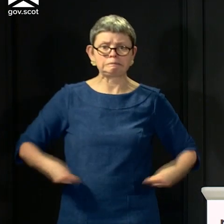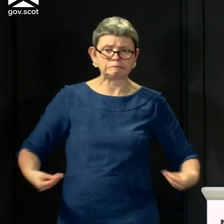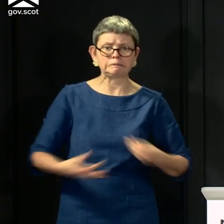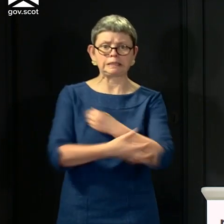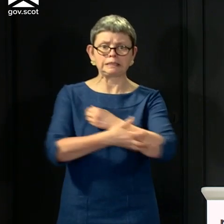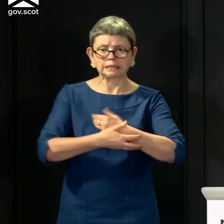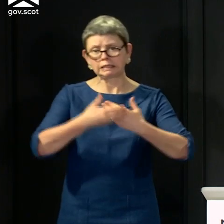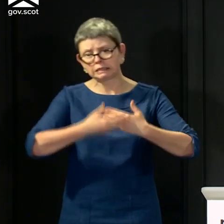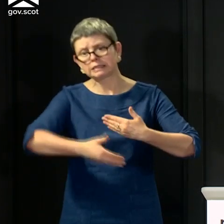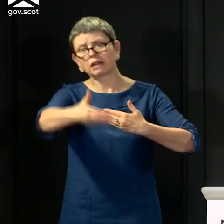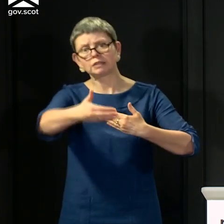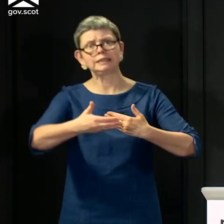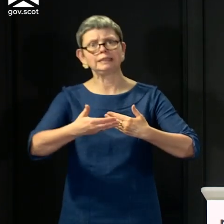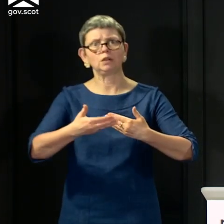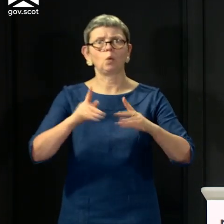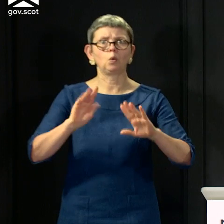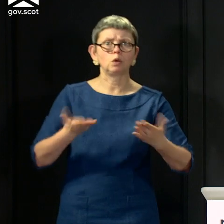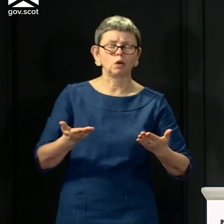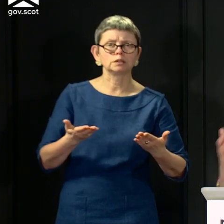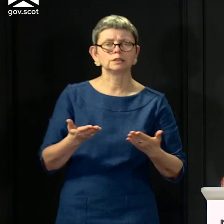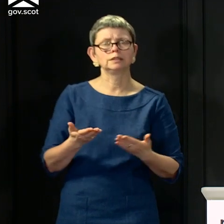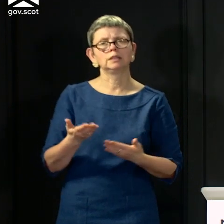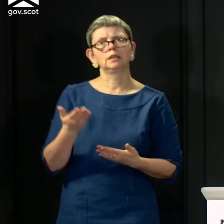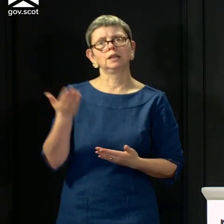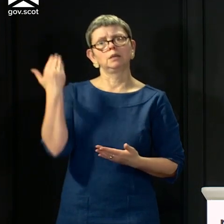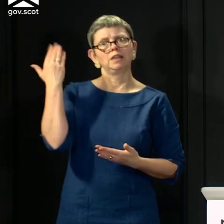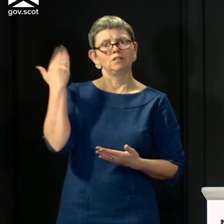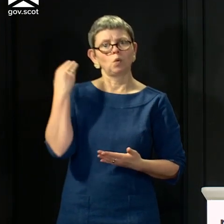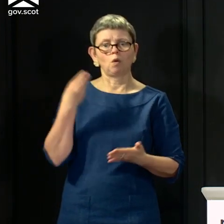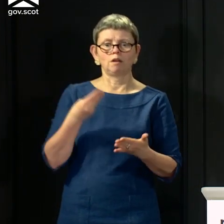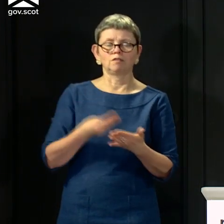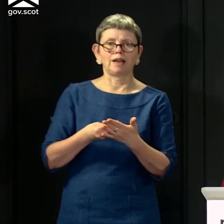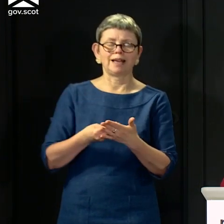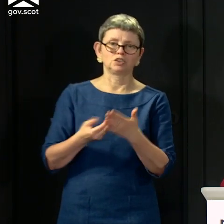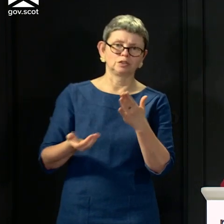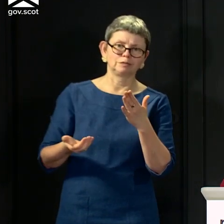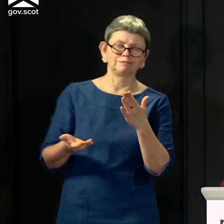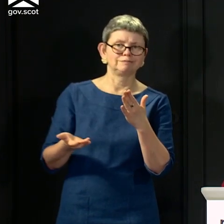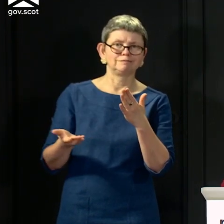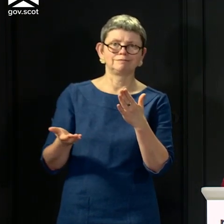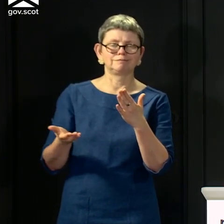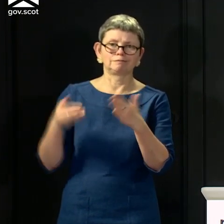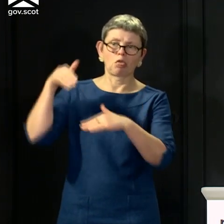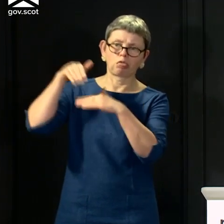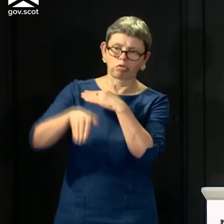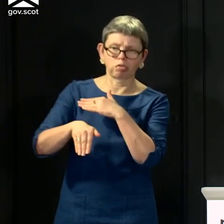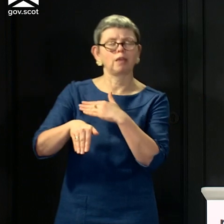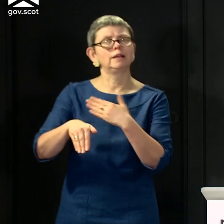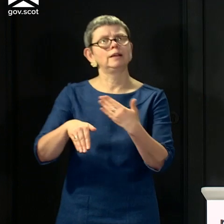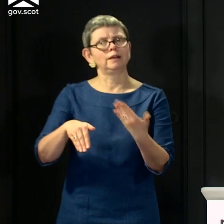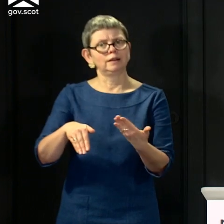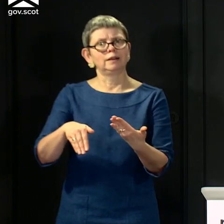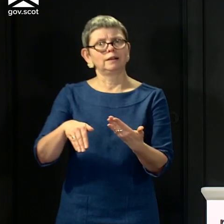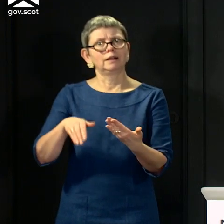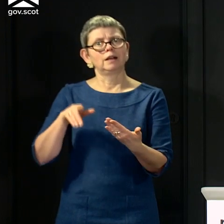recession occasioned by the financial crash, the decisions that UK governments made, and they were the wrong decisions then and they would be the wrong decisions